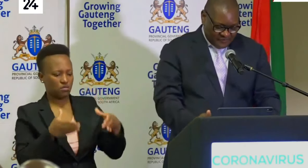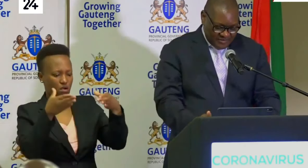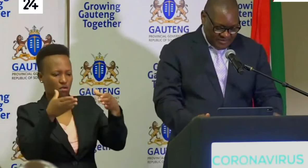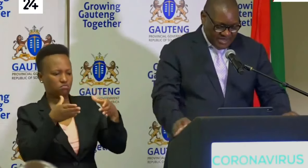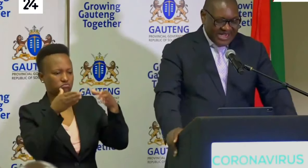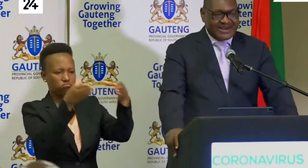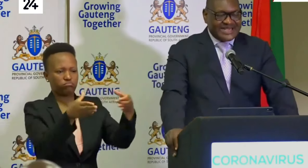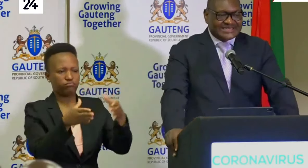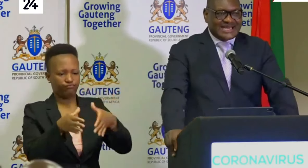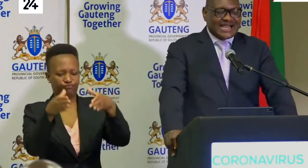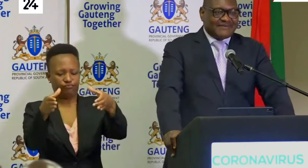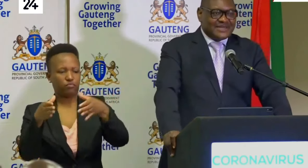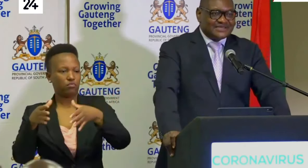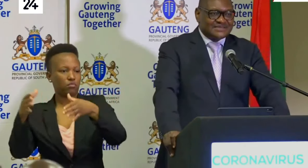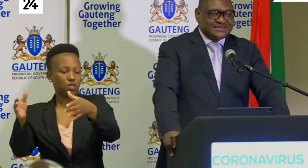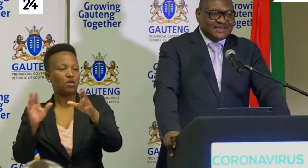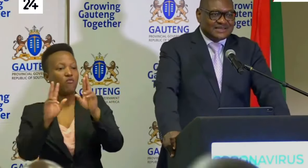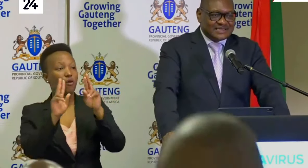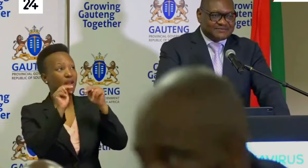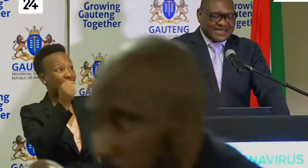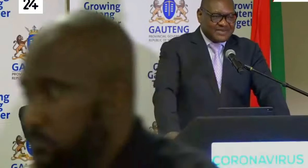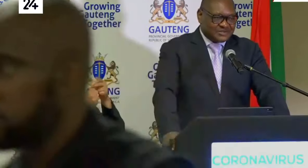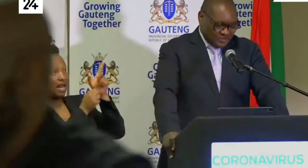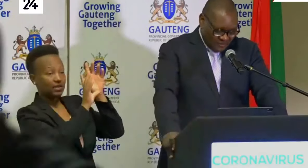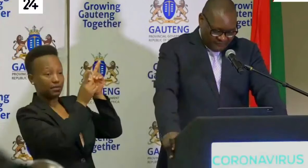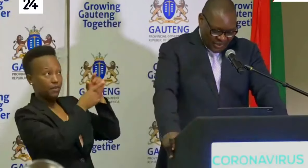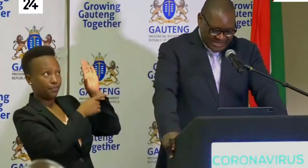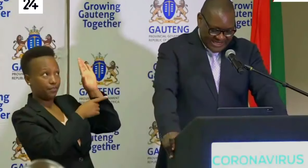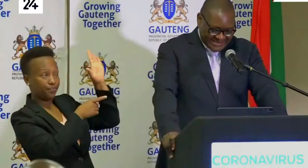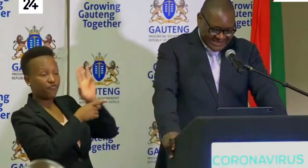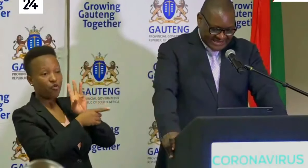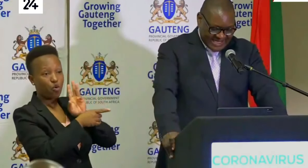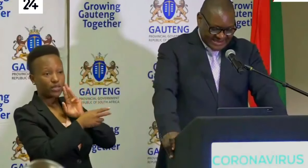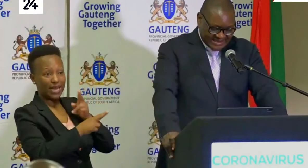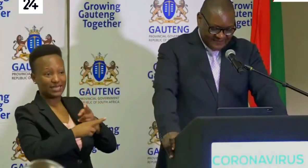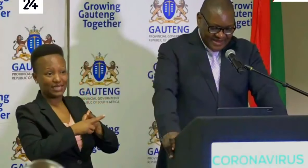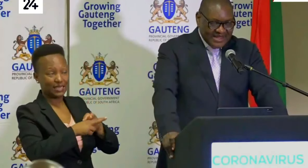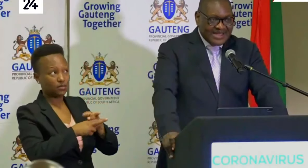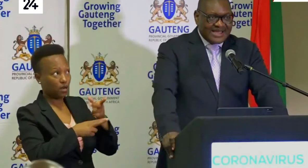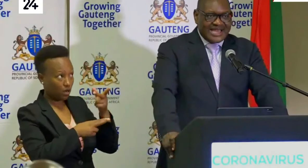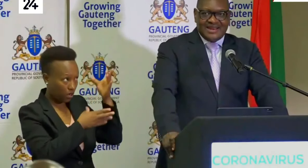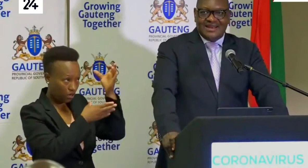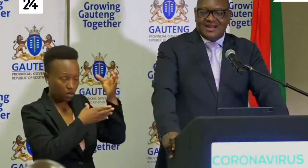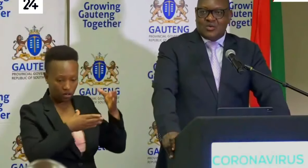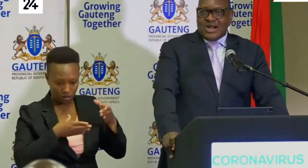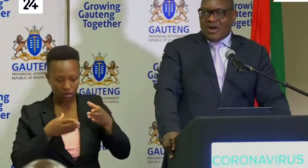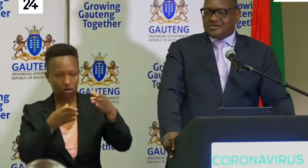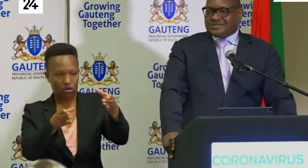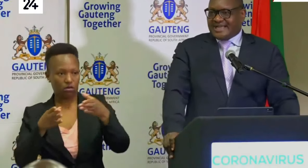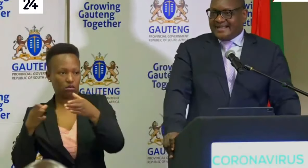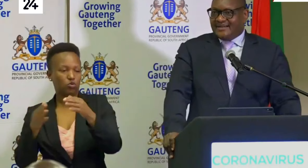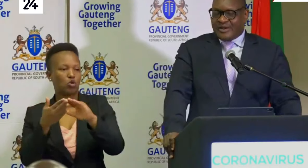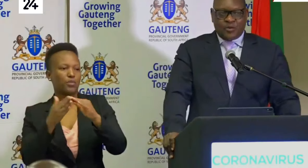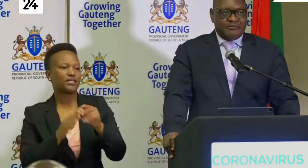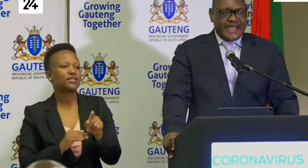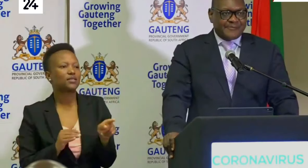from our national government, the departments of water and sanitation and I want to